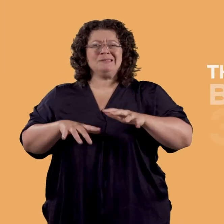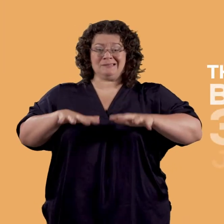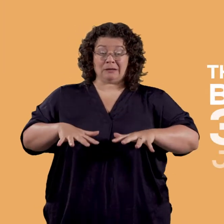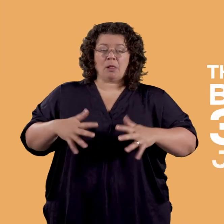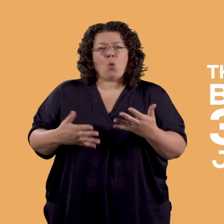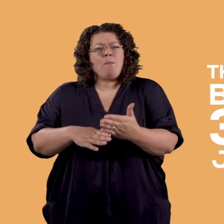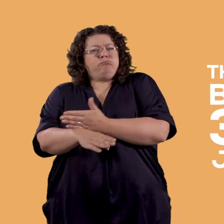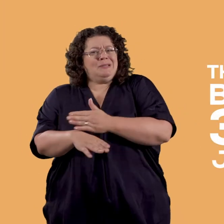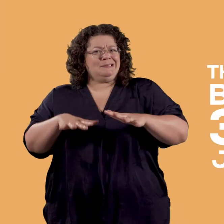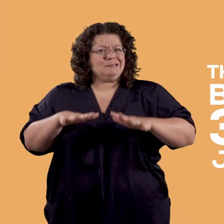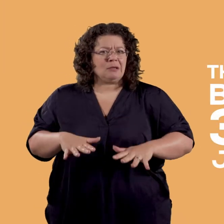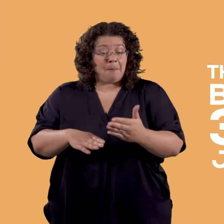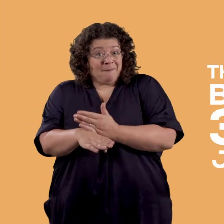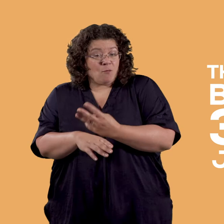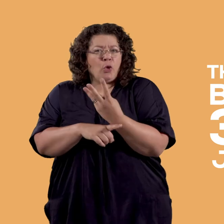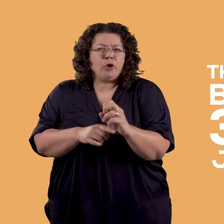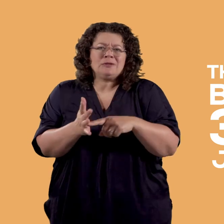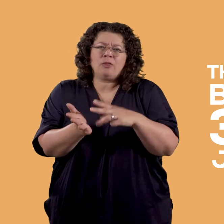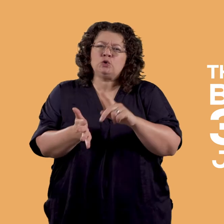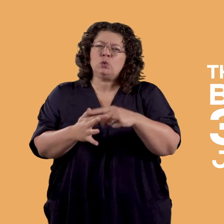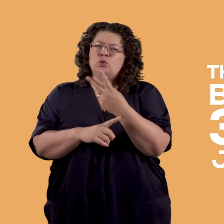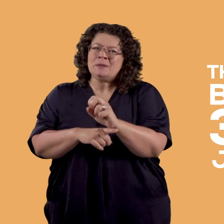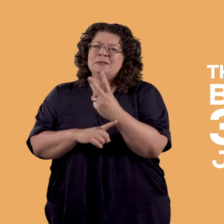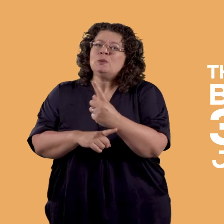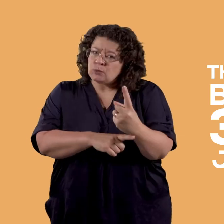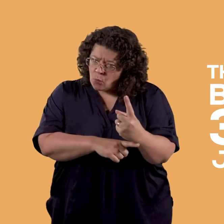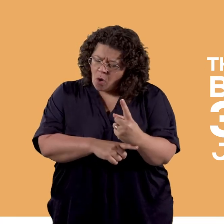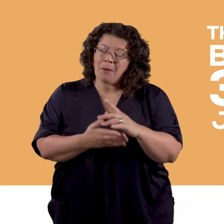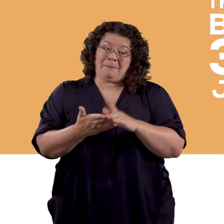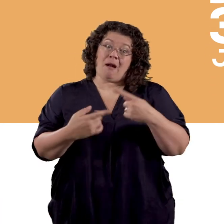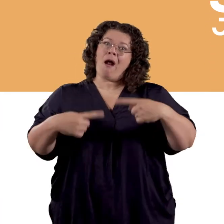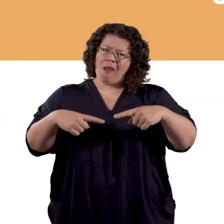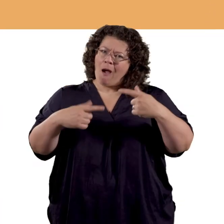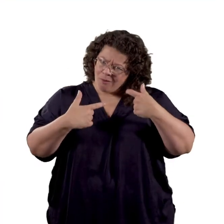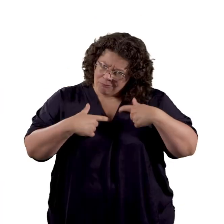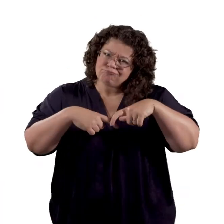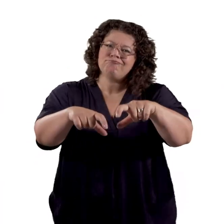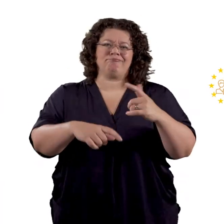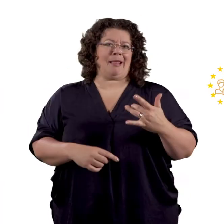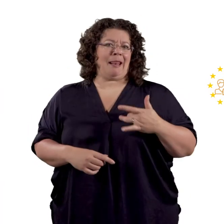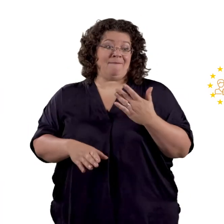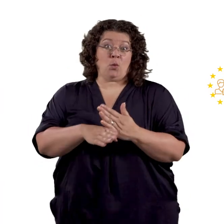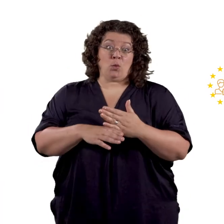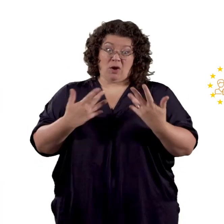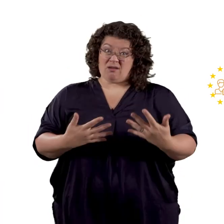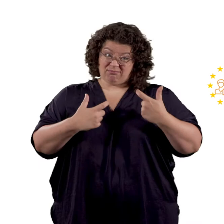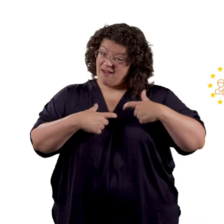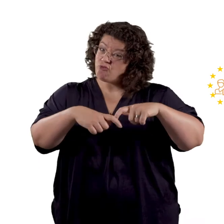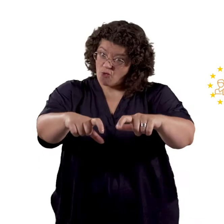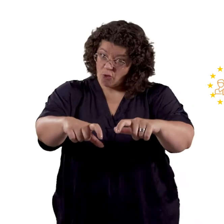June 2021. This will allow them to continue living and working as they do now. EU citizens can continue to travel to